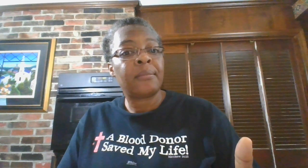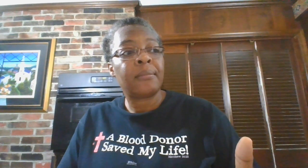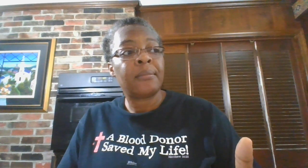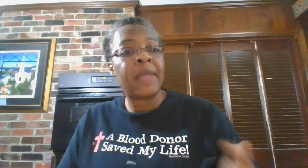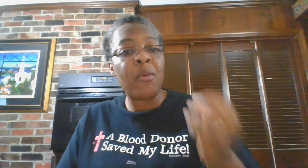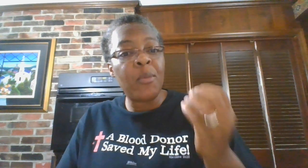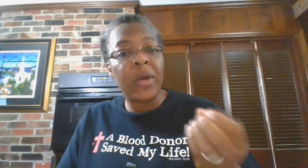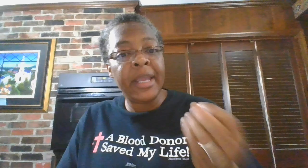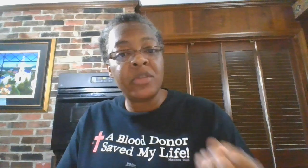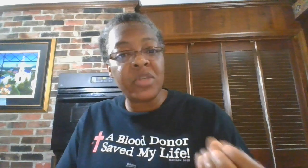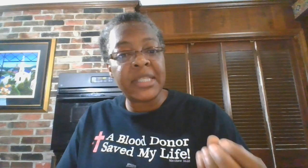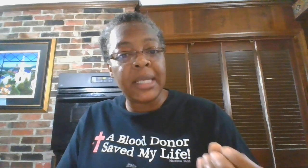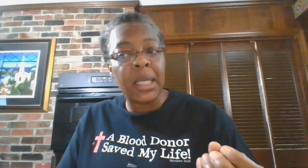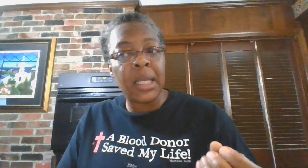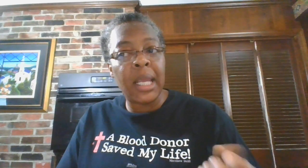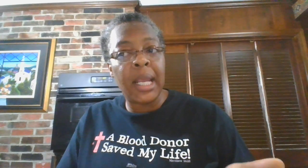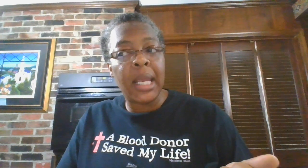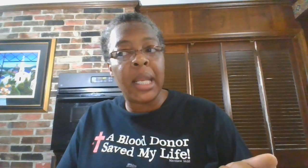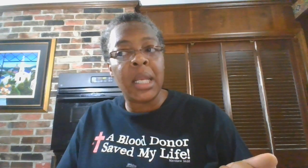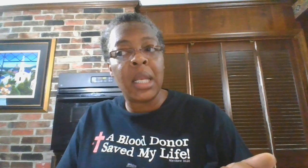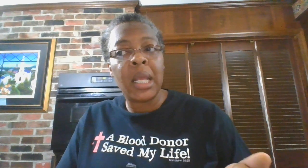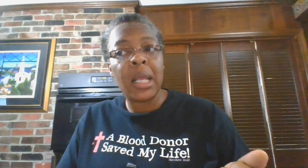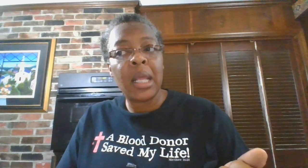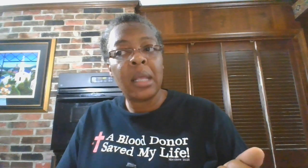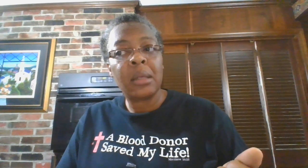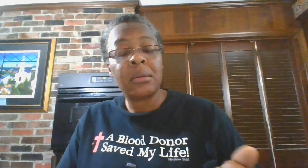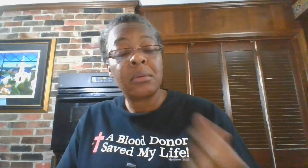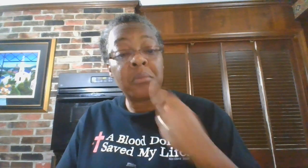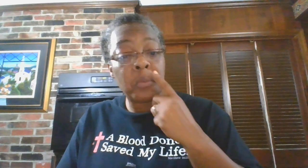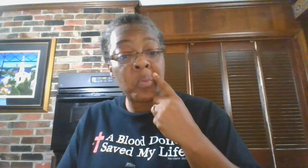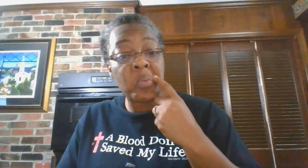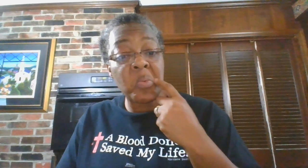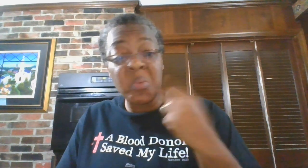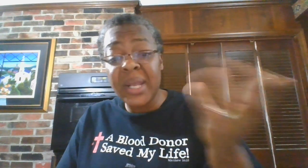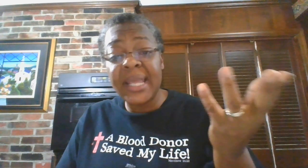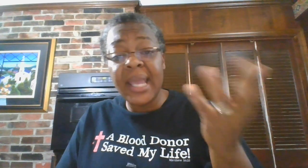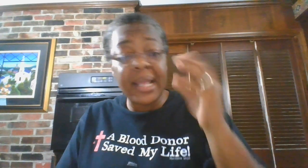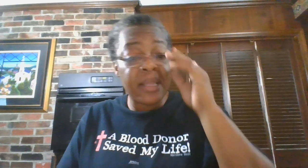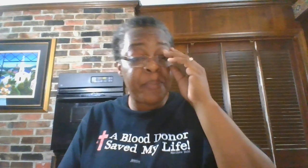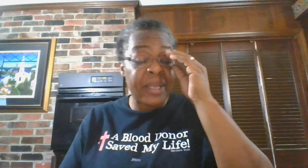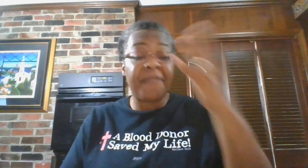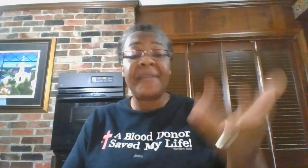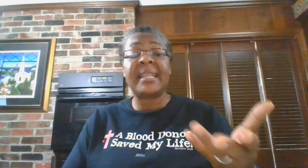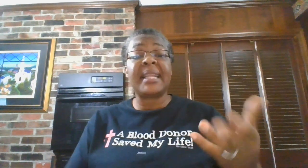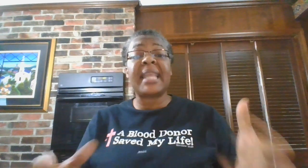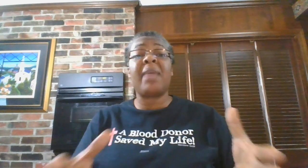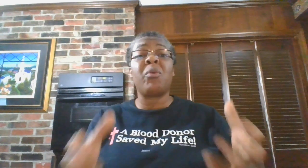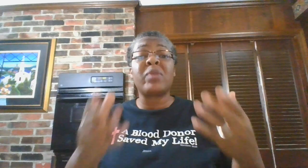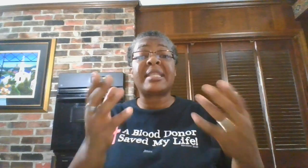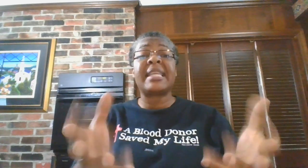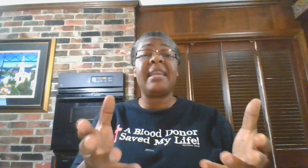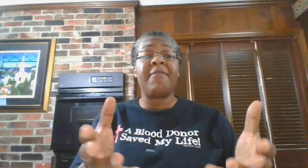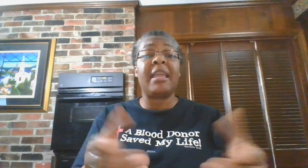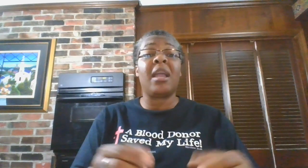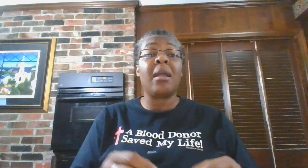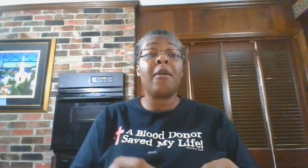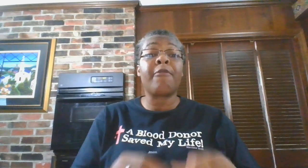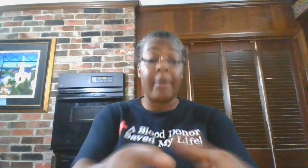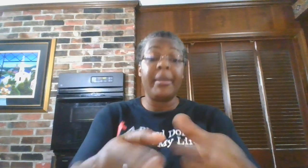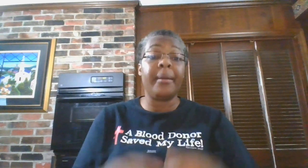They were more interested in really the benefit that they were receiving from him.